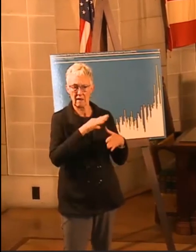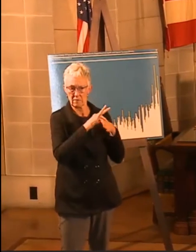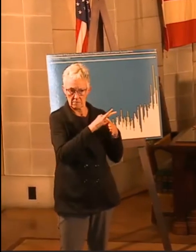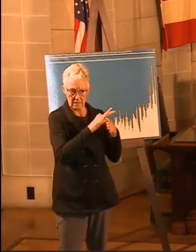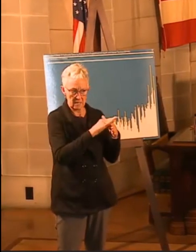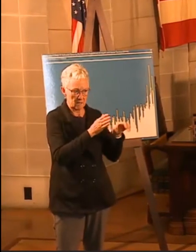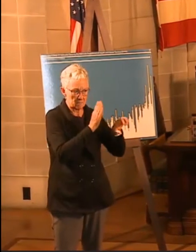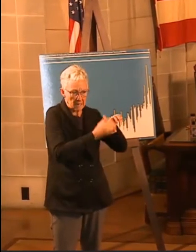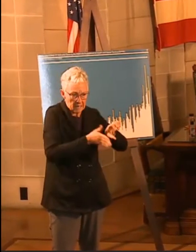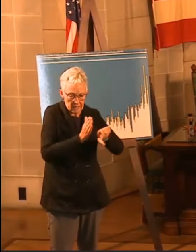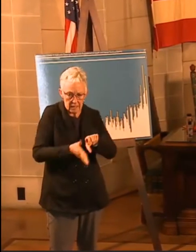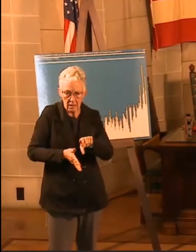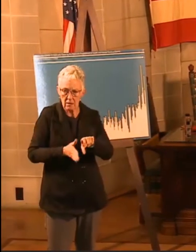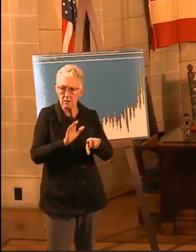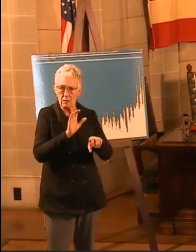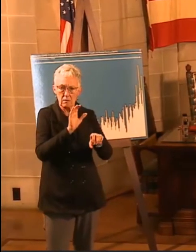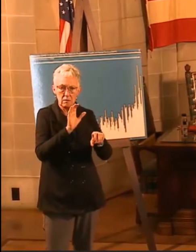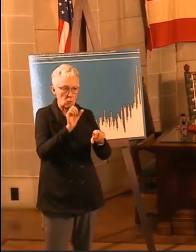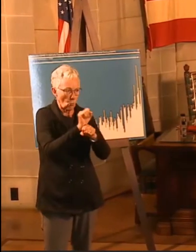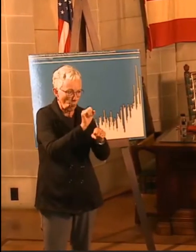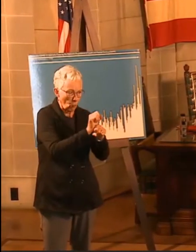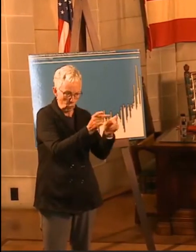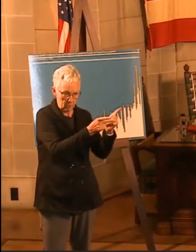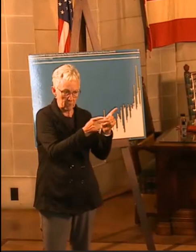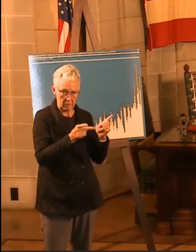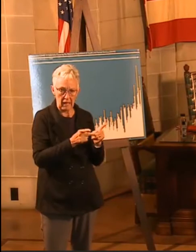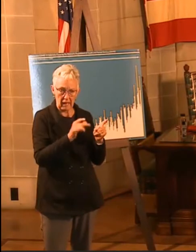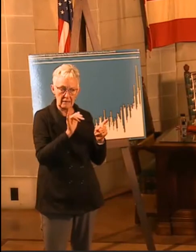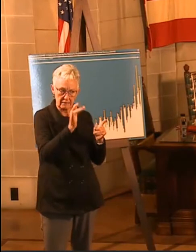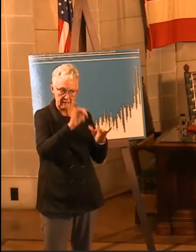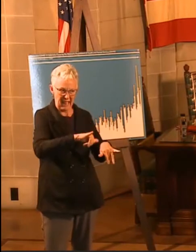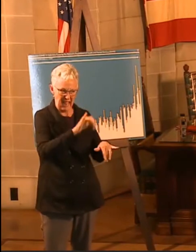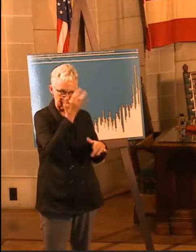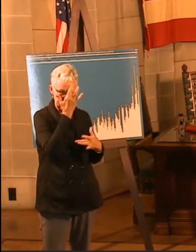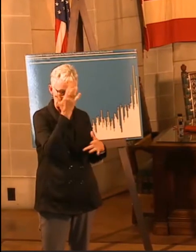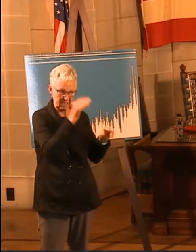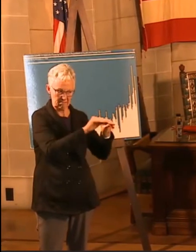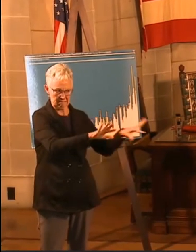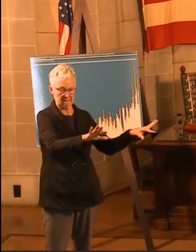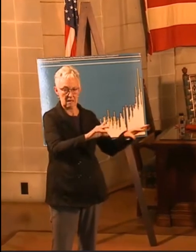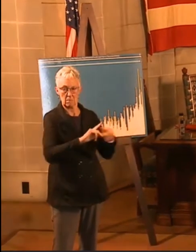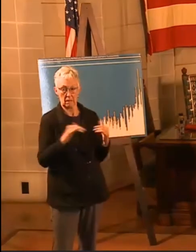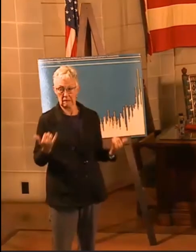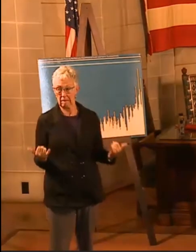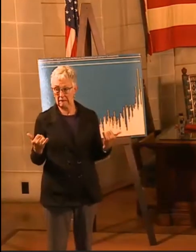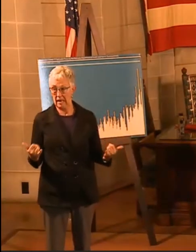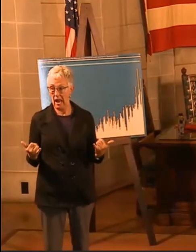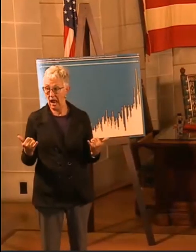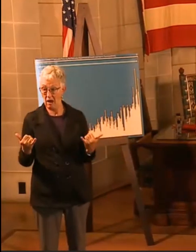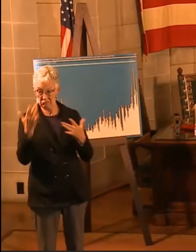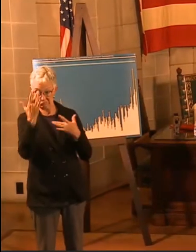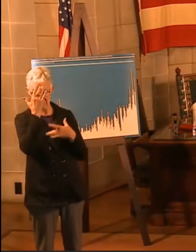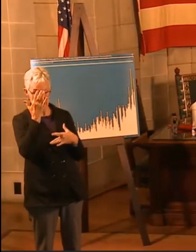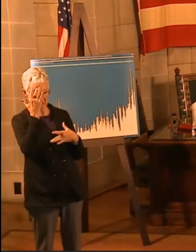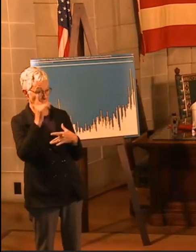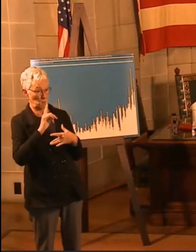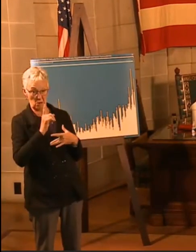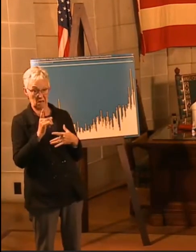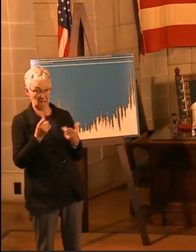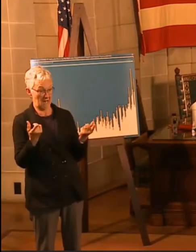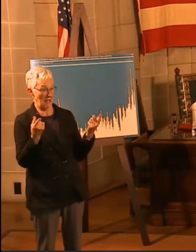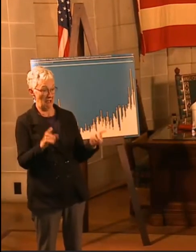congregate settings, now the epidemic is really widespread across the state, and